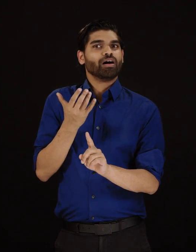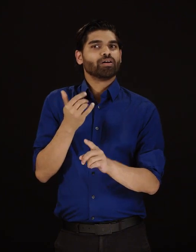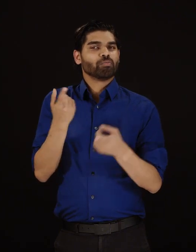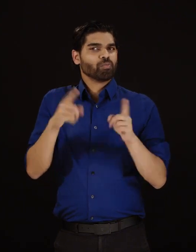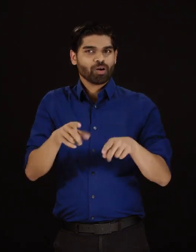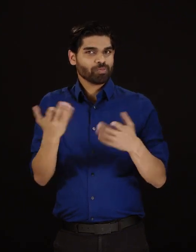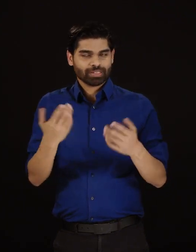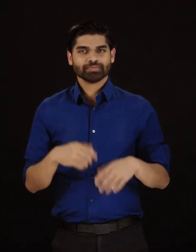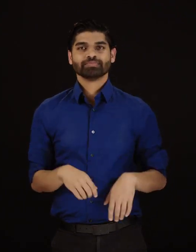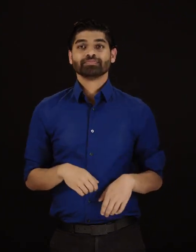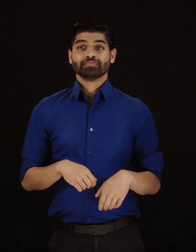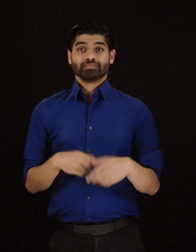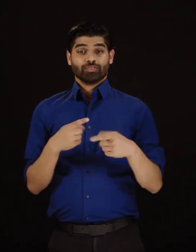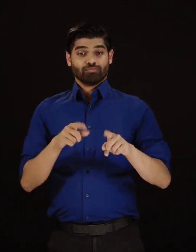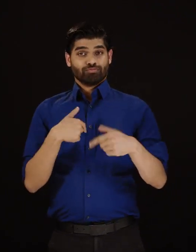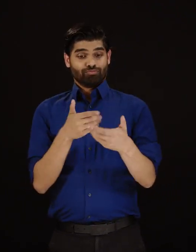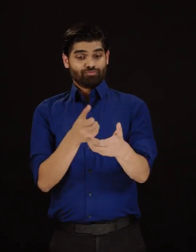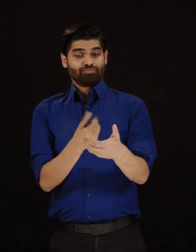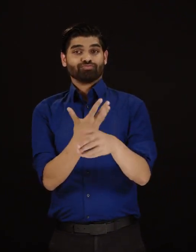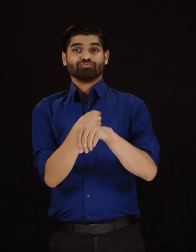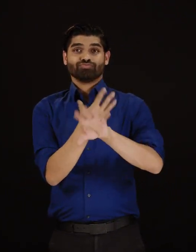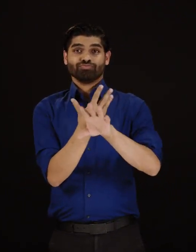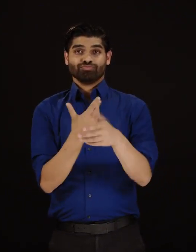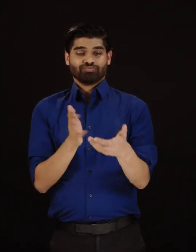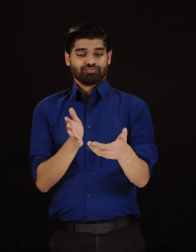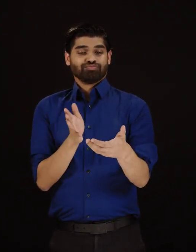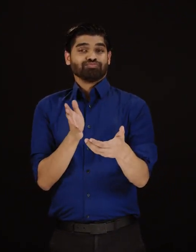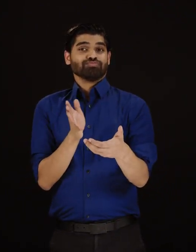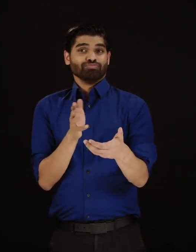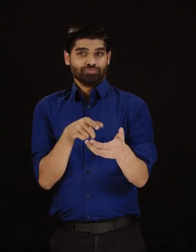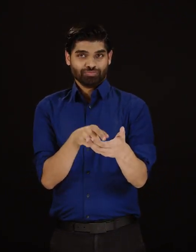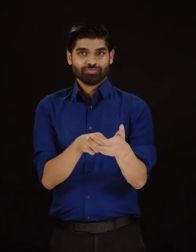incoming call may also be displayed on the wireless device's display screen.